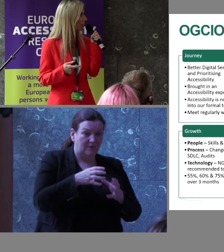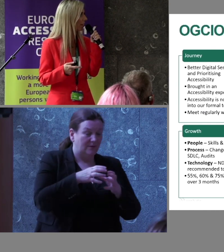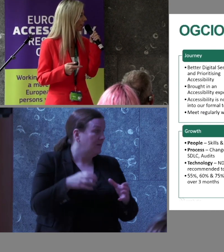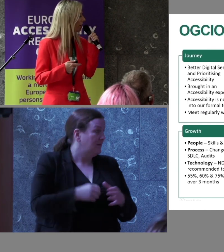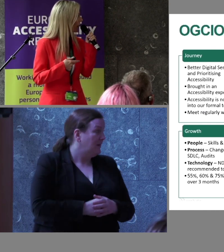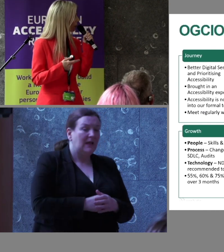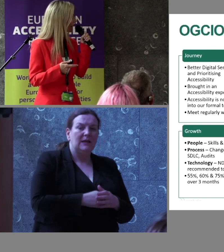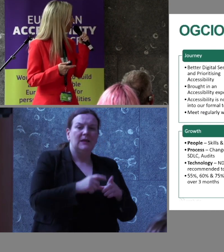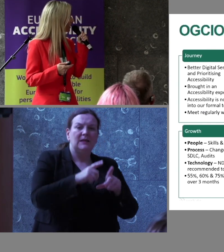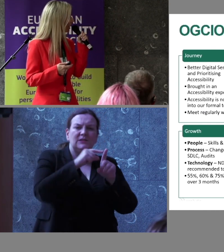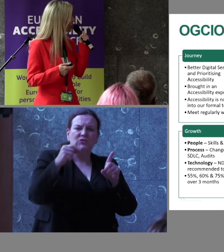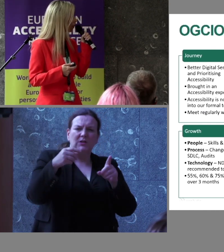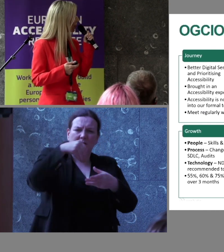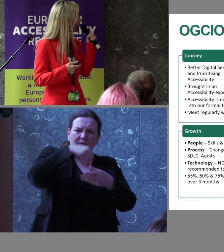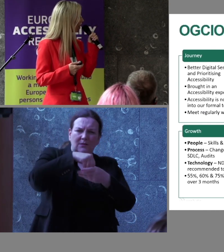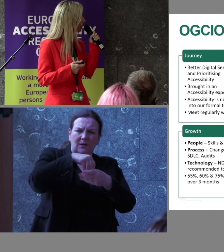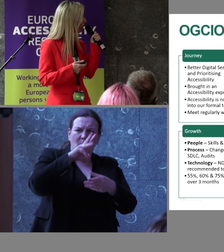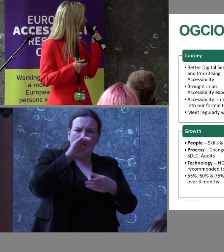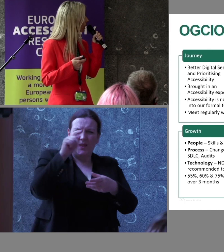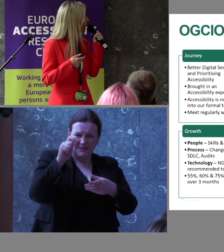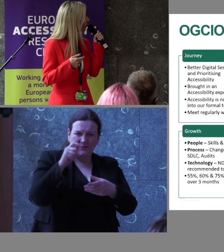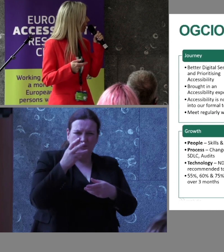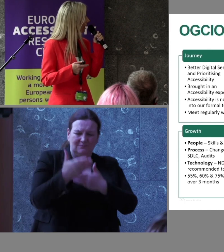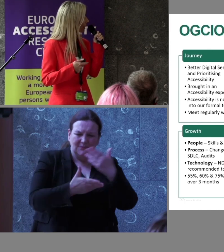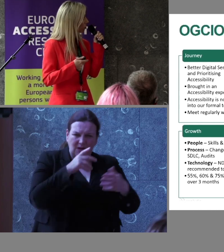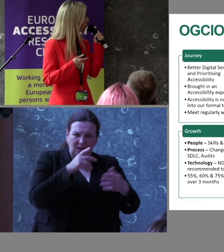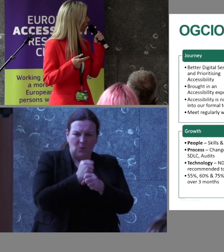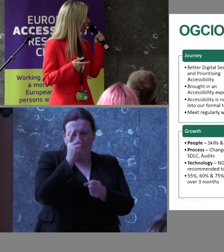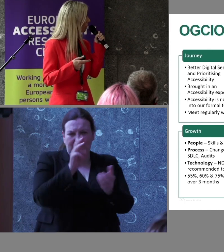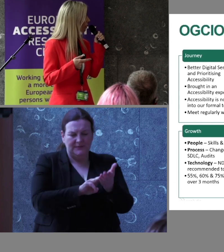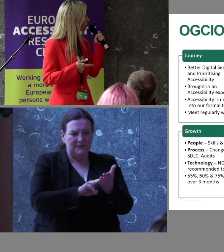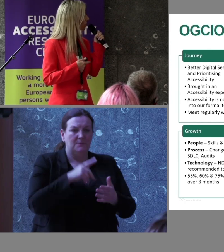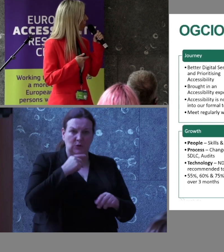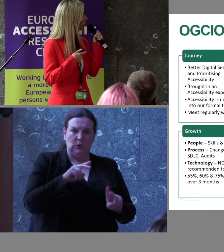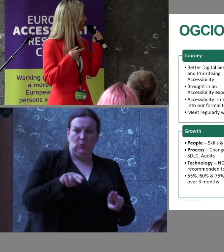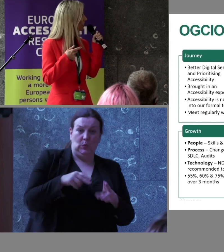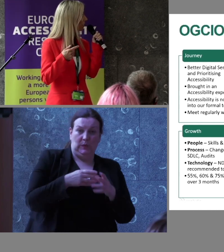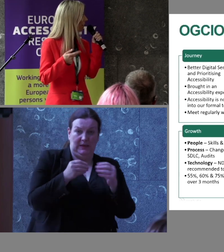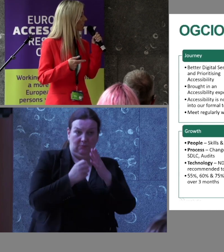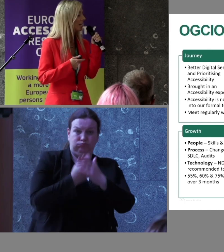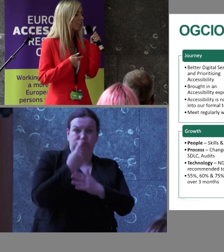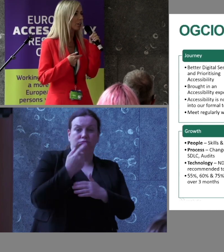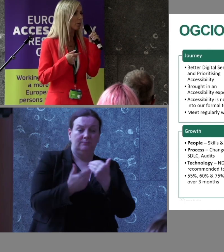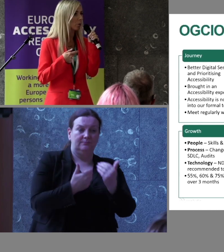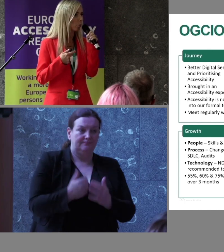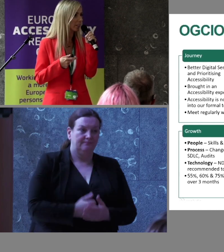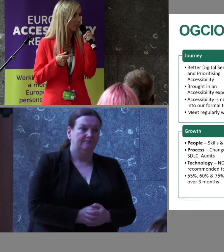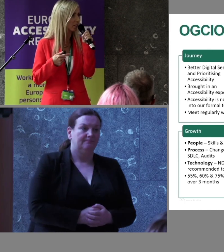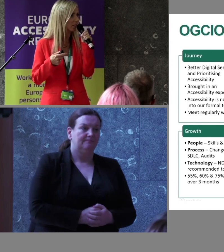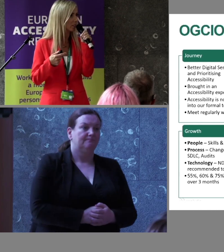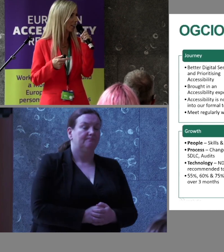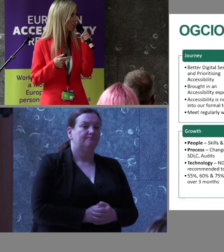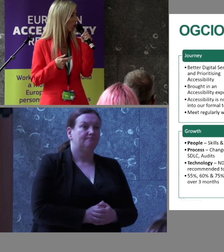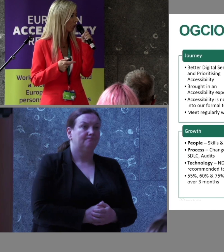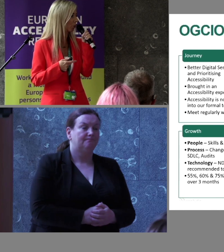say, I'm going to get on to that in a minute, but that is just something new, and it's just demonstrating that, you know, with